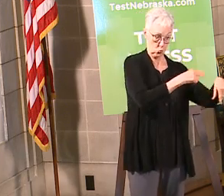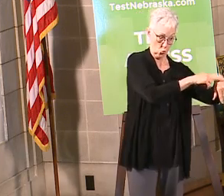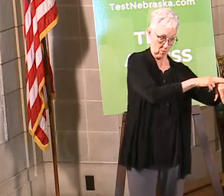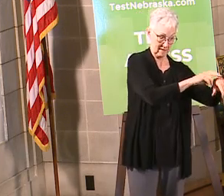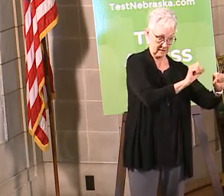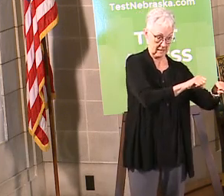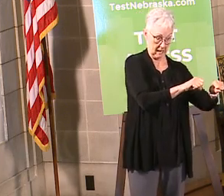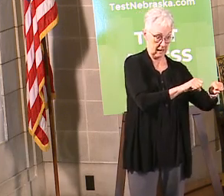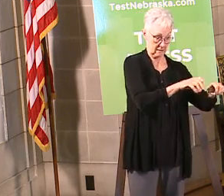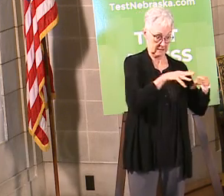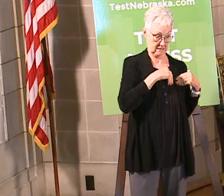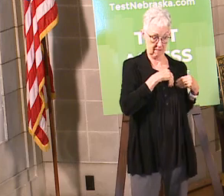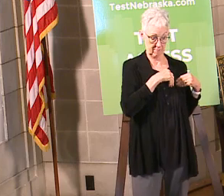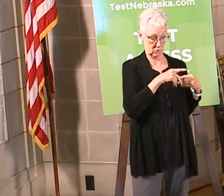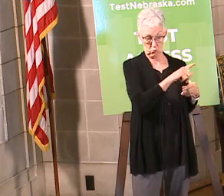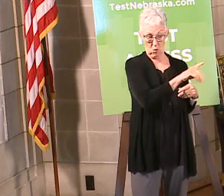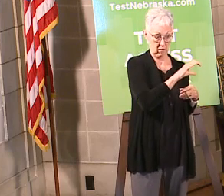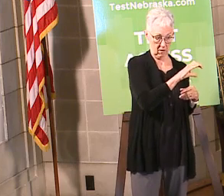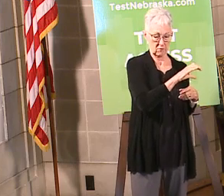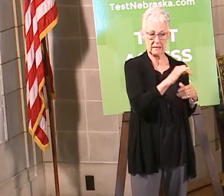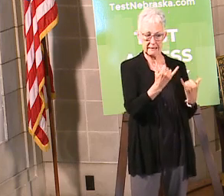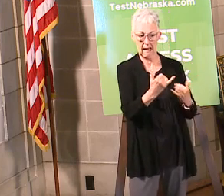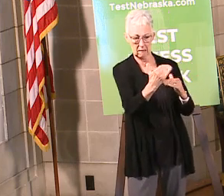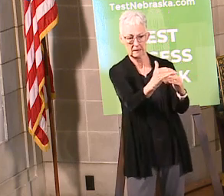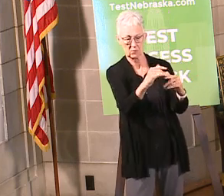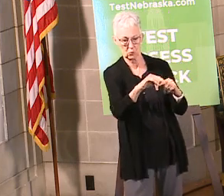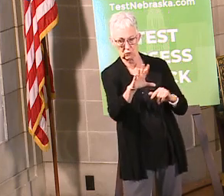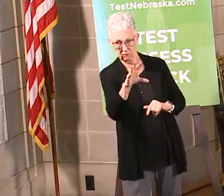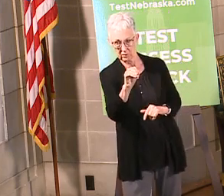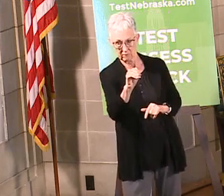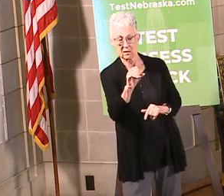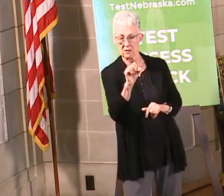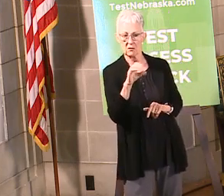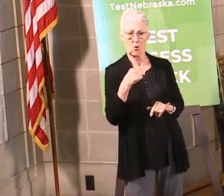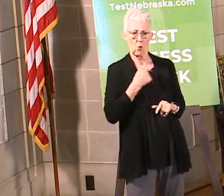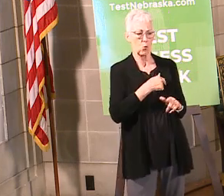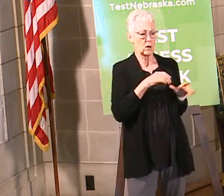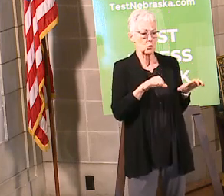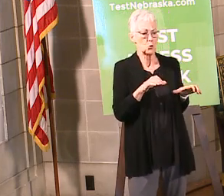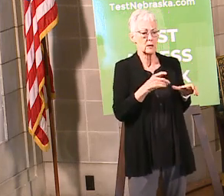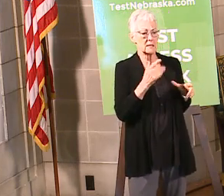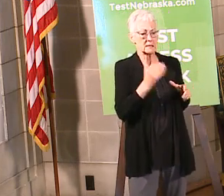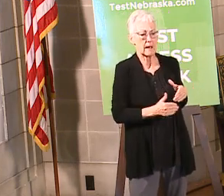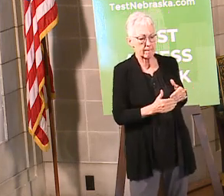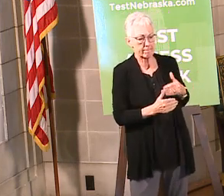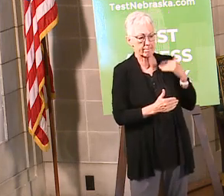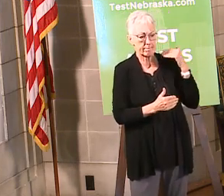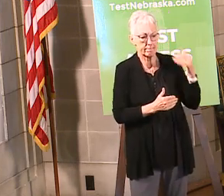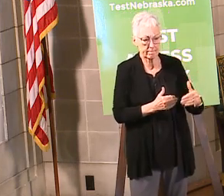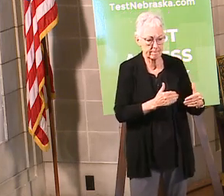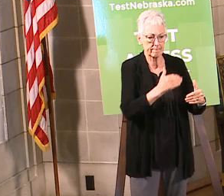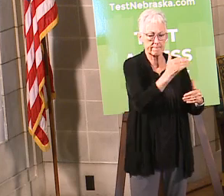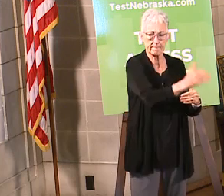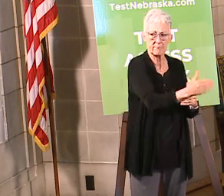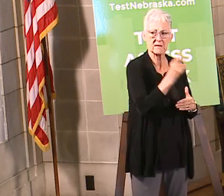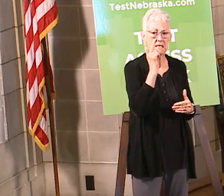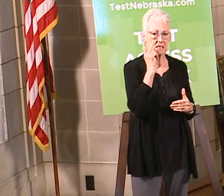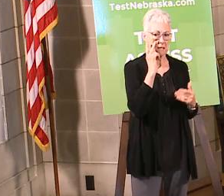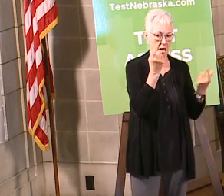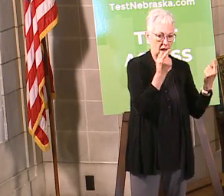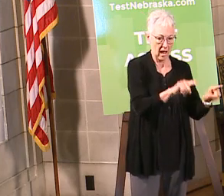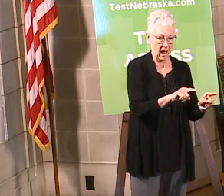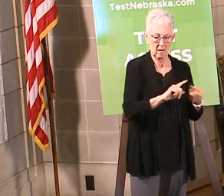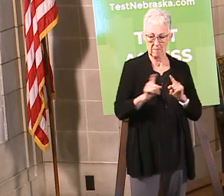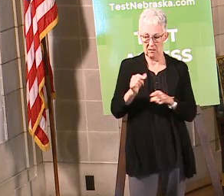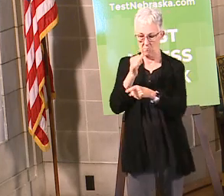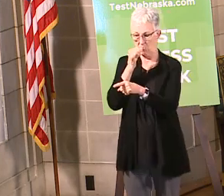back up and overwhelm the healthcare system. So again, we're doing this a bit at a time. Bars are more concentrated groups of people, so that's why they've